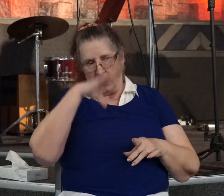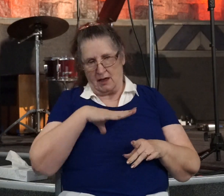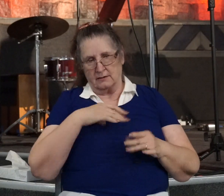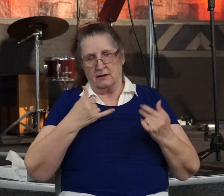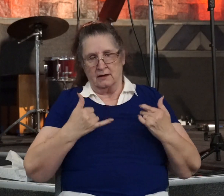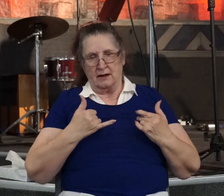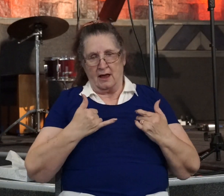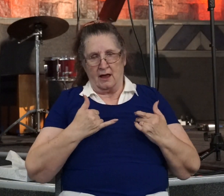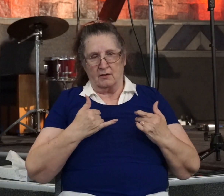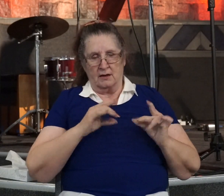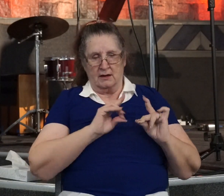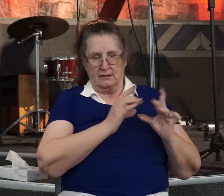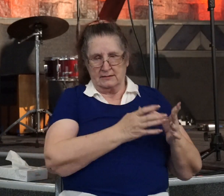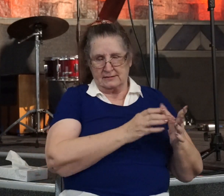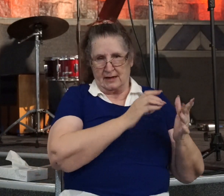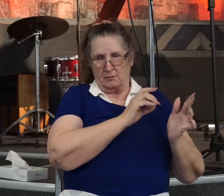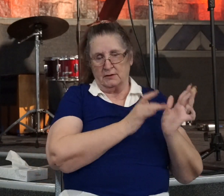a disciple of Jesus Christ.